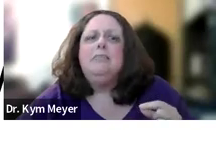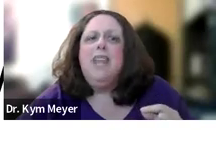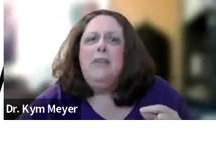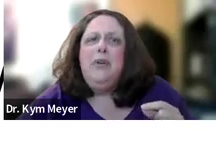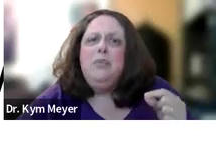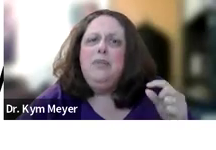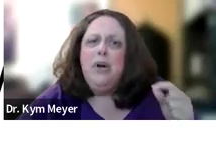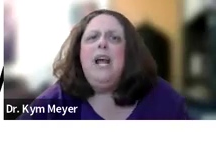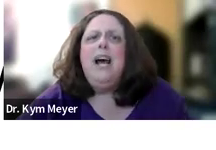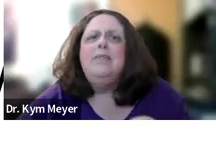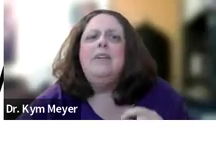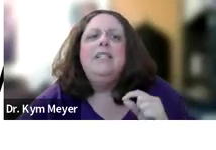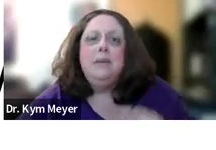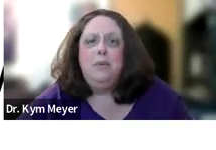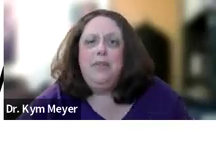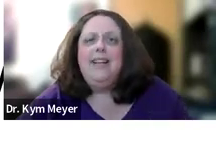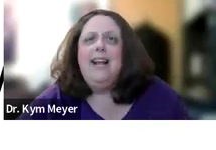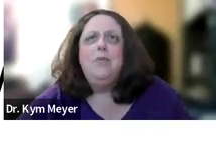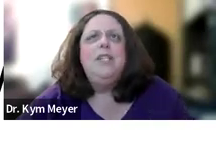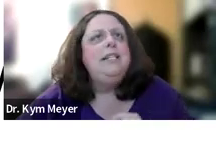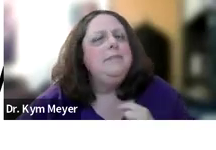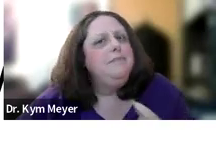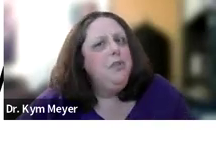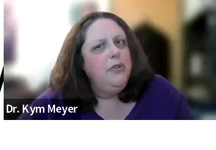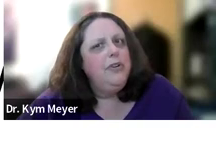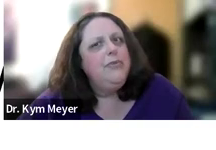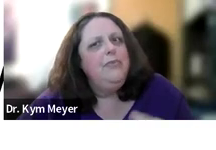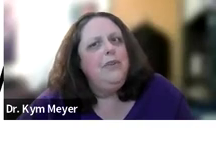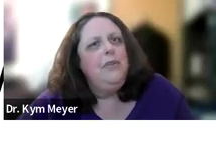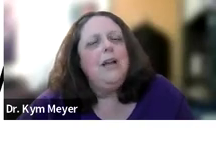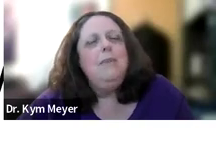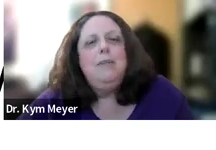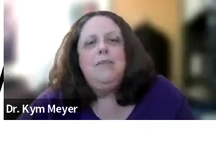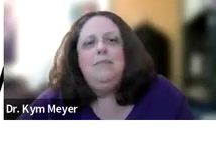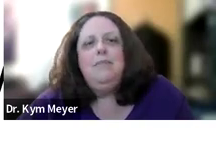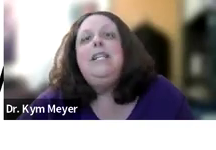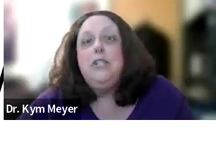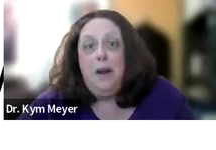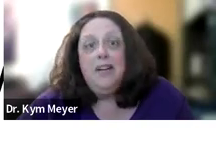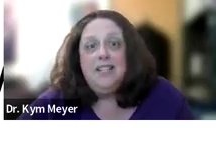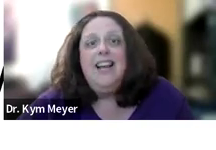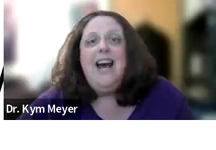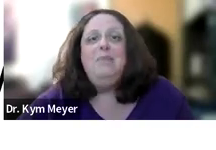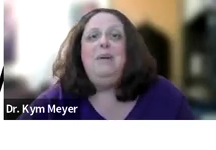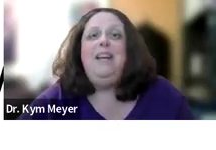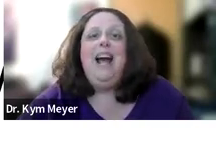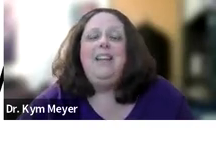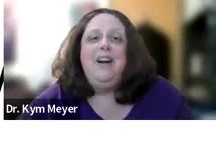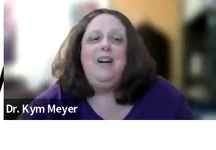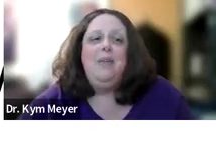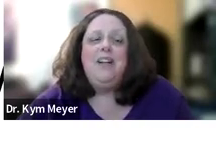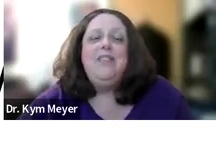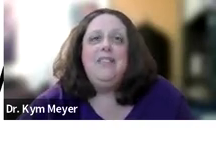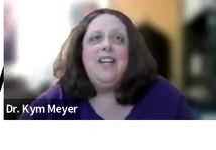if you don't have someone with that expertise, you're, you're not gonna be able to teach the parents how to be